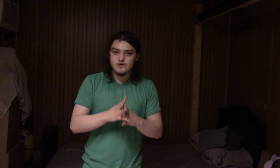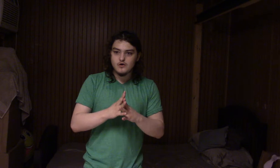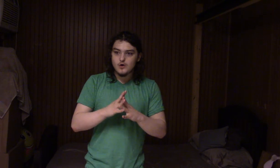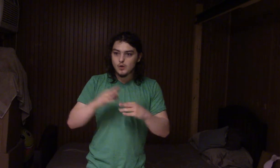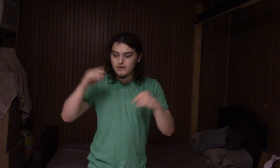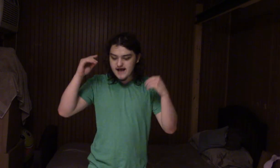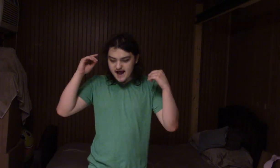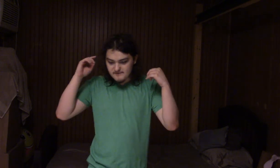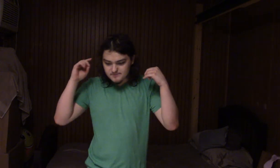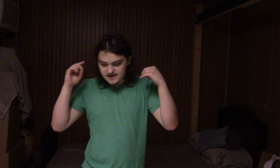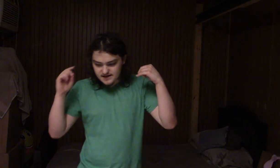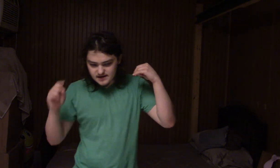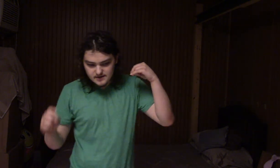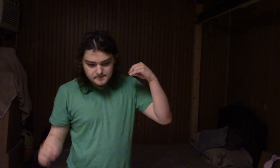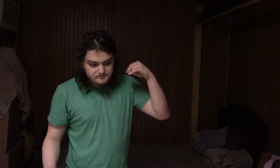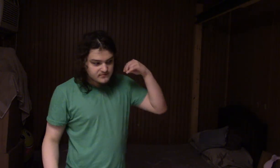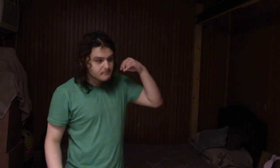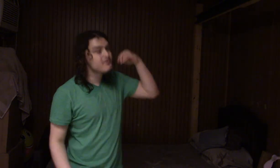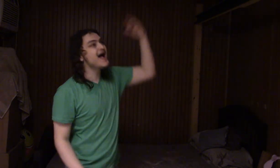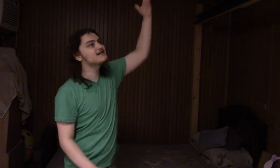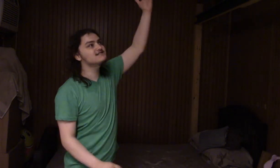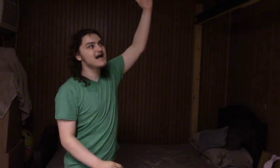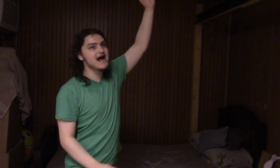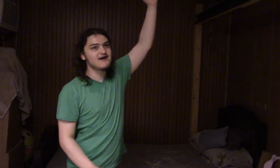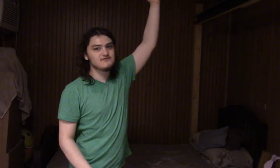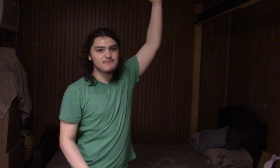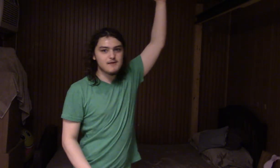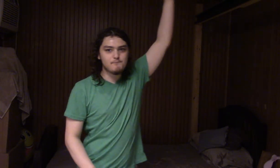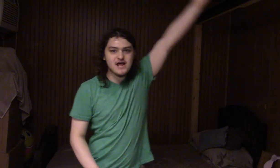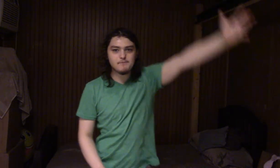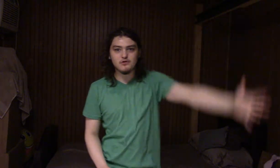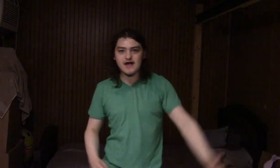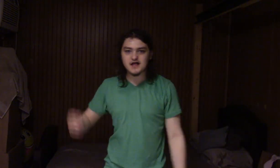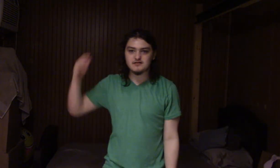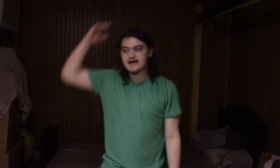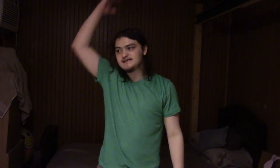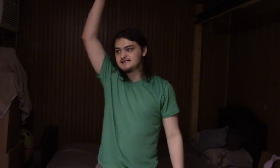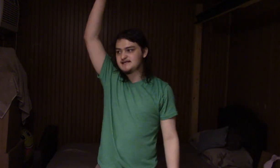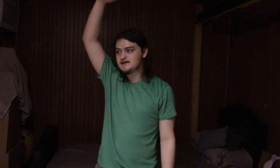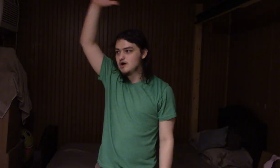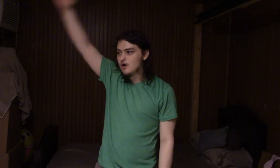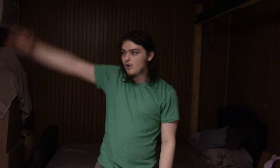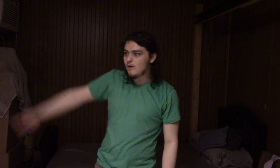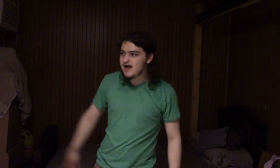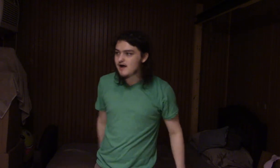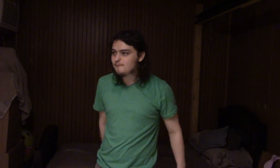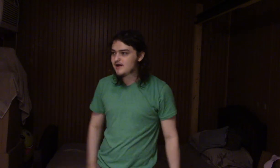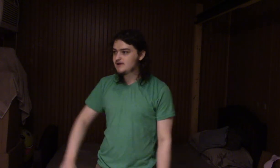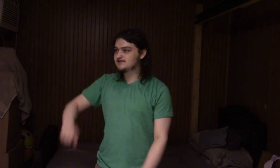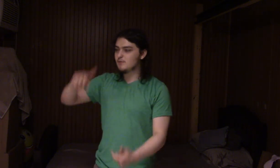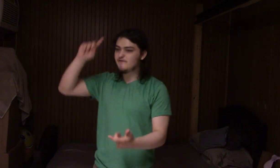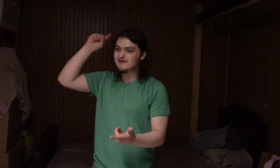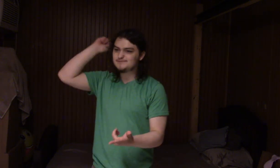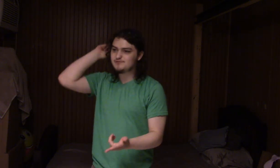We have been backstabbed by people like Lacey. We have been, some of us have been